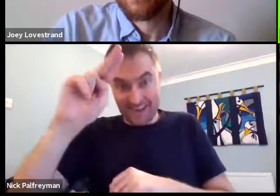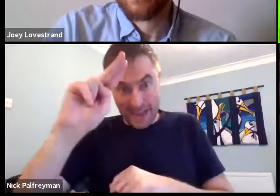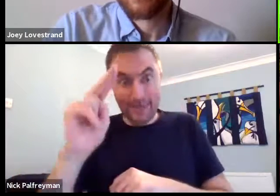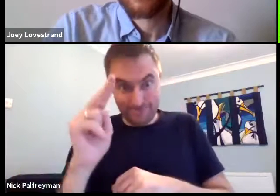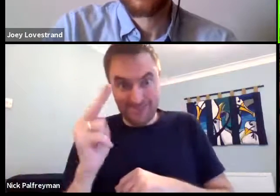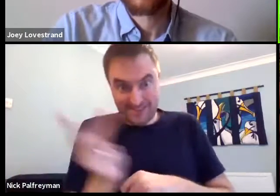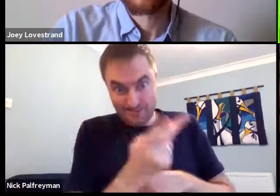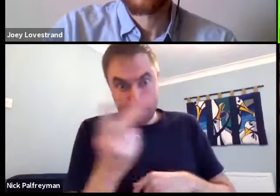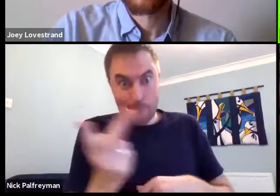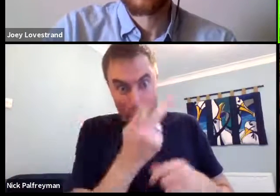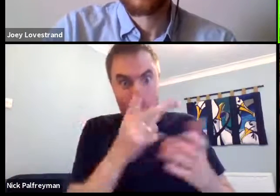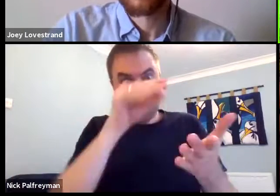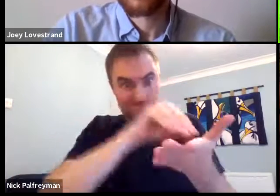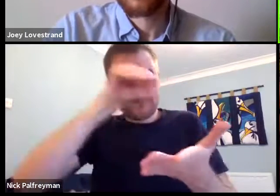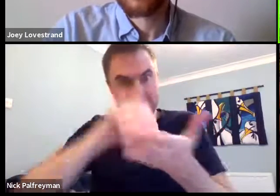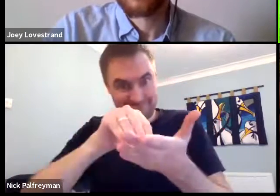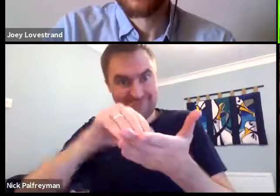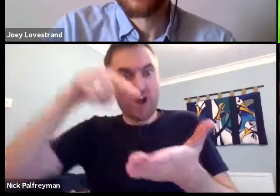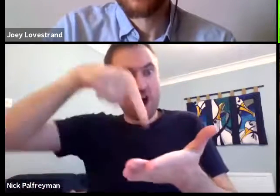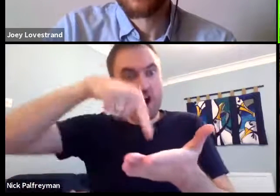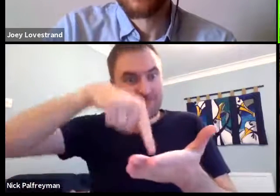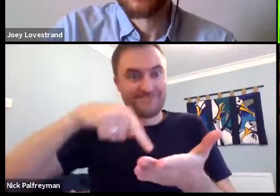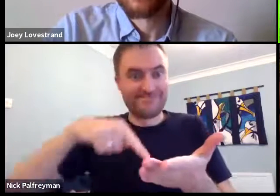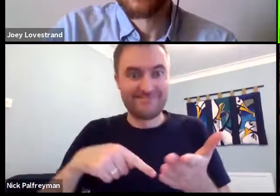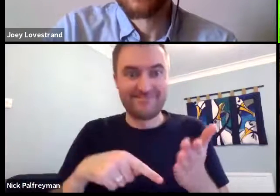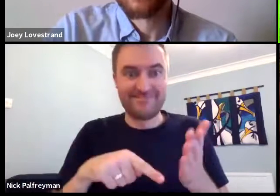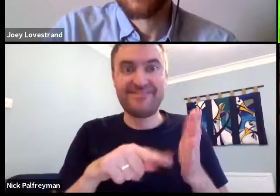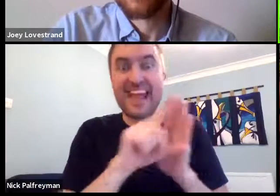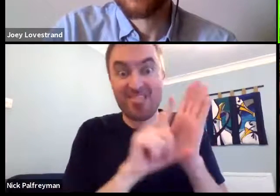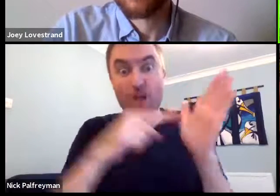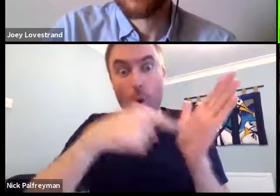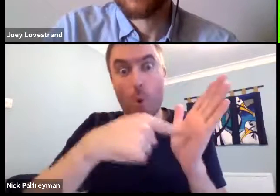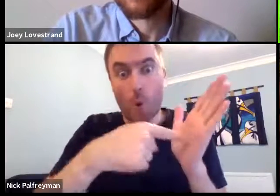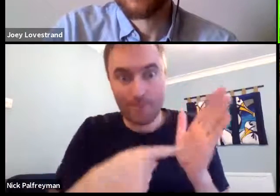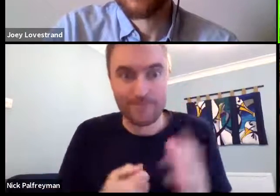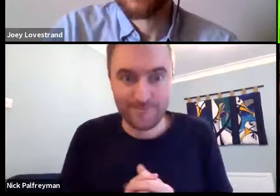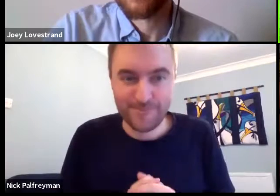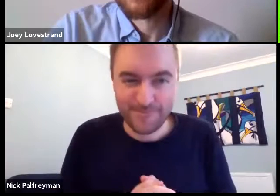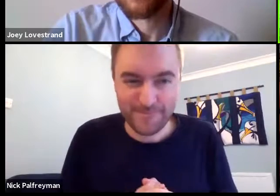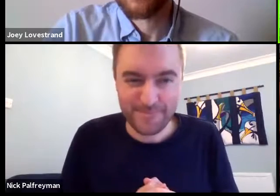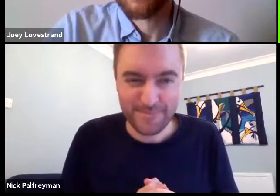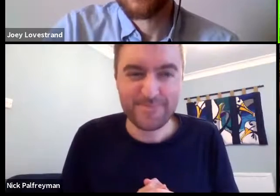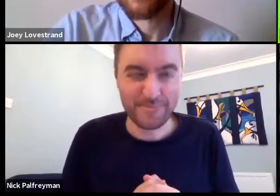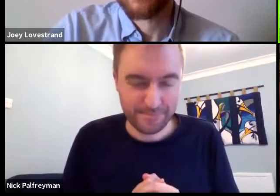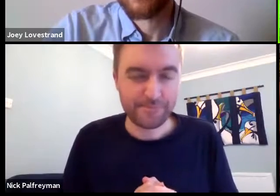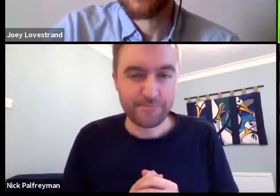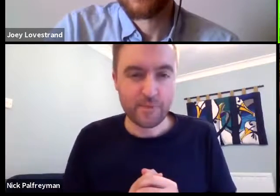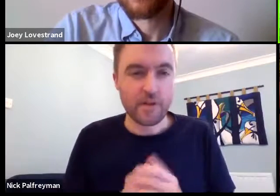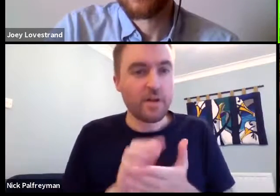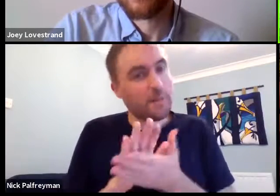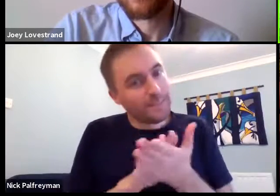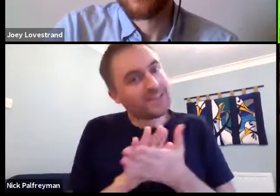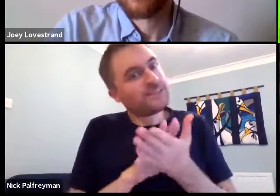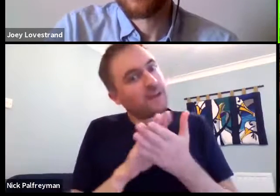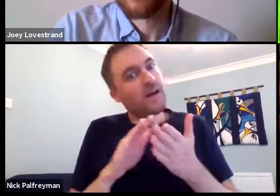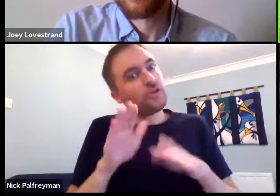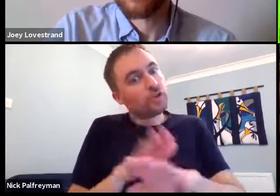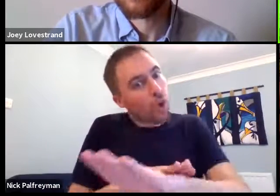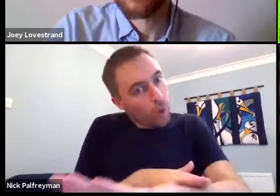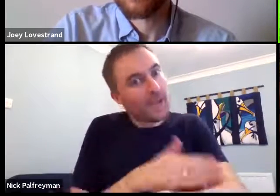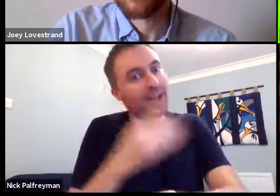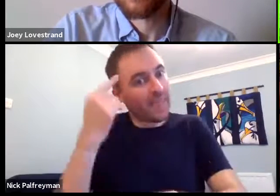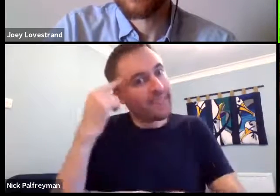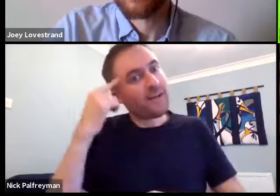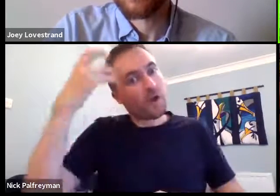Sibi, and both are enshrined in the law. So